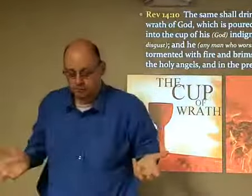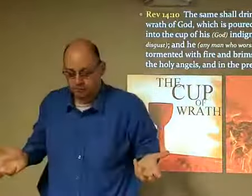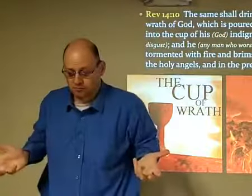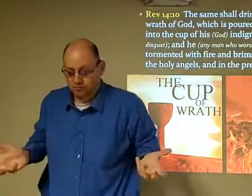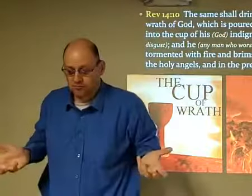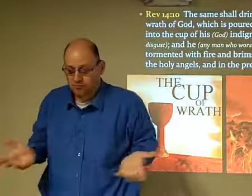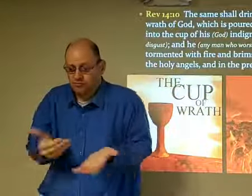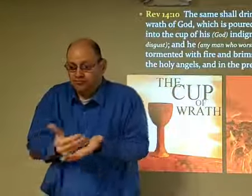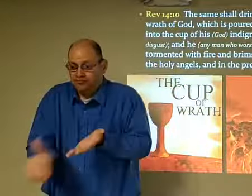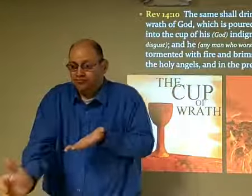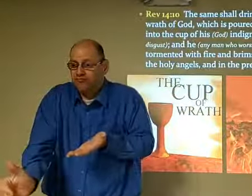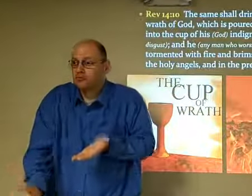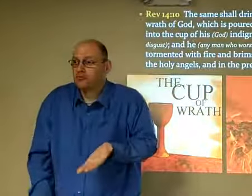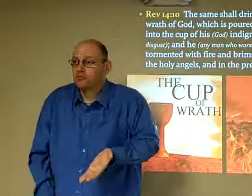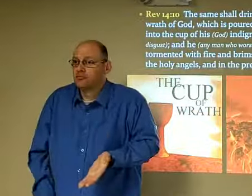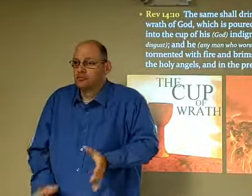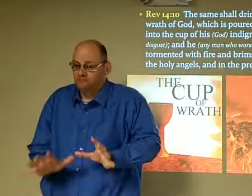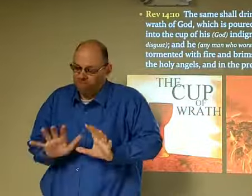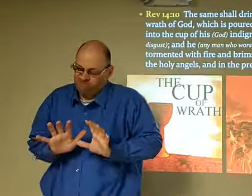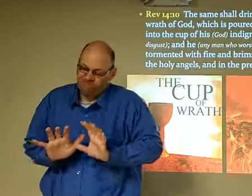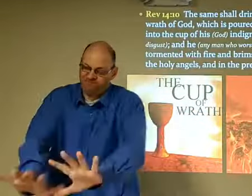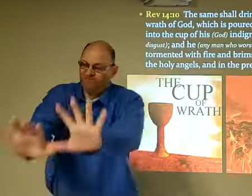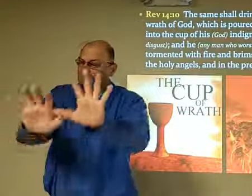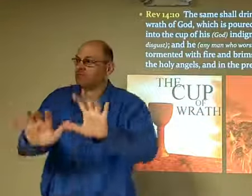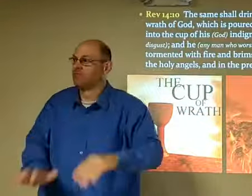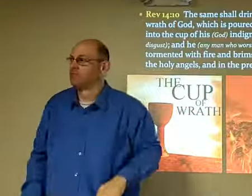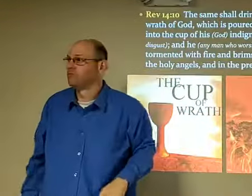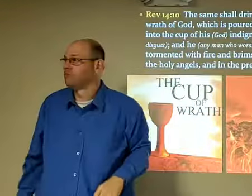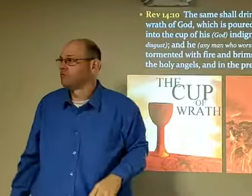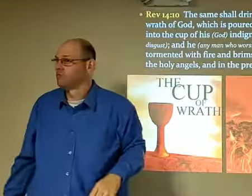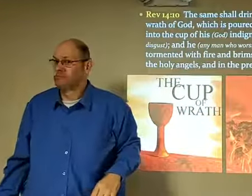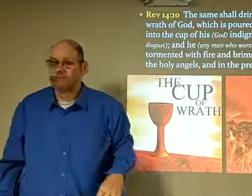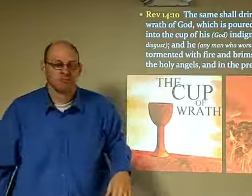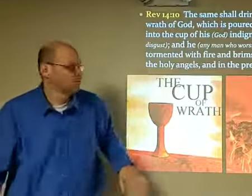you know, it's a place of torment. There's no, there's no mercy here.